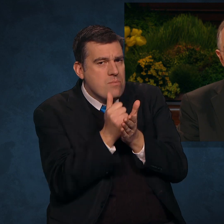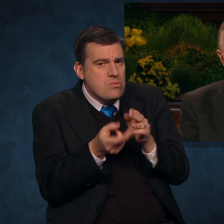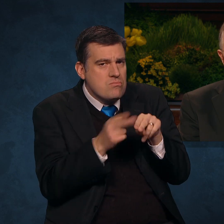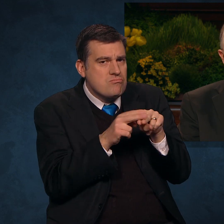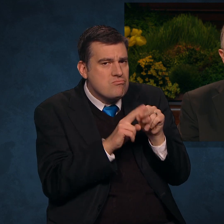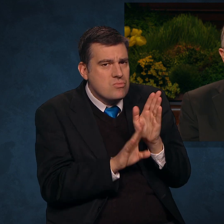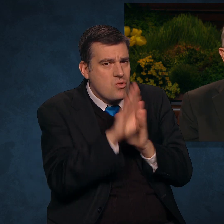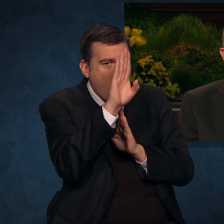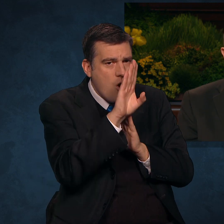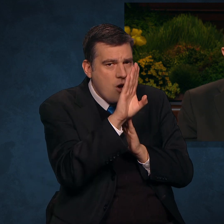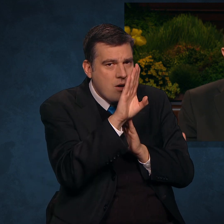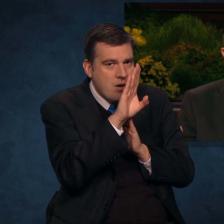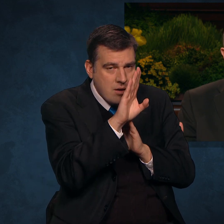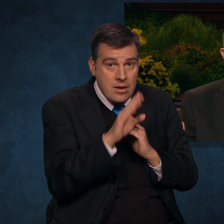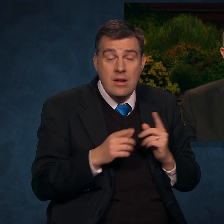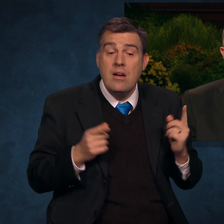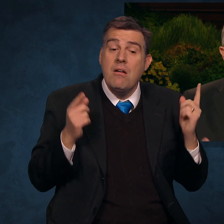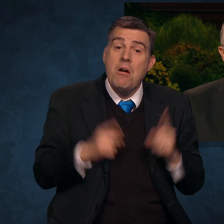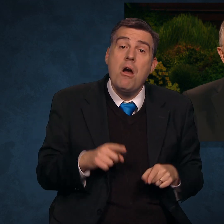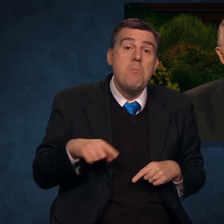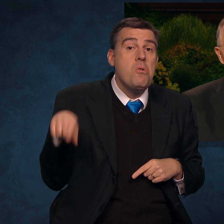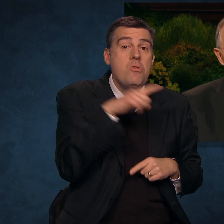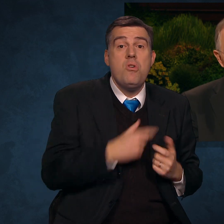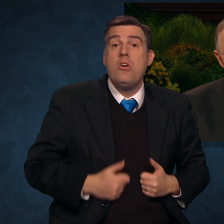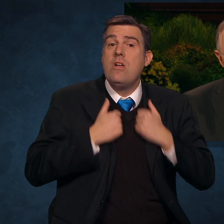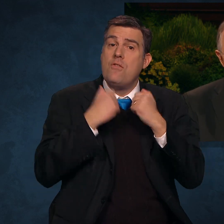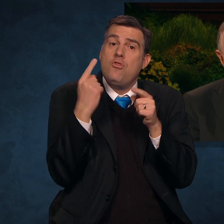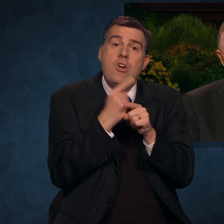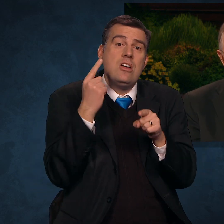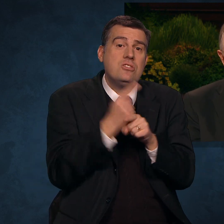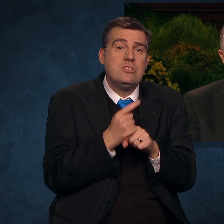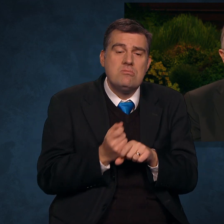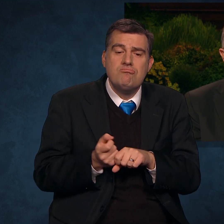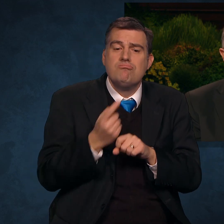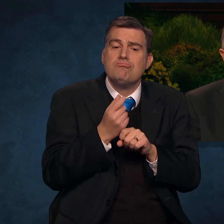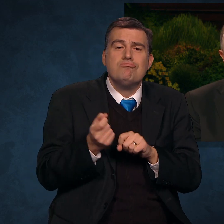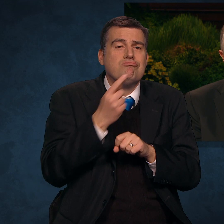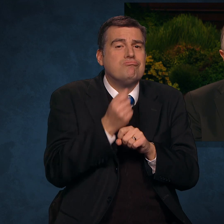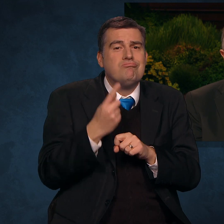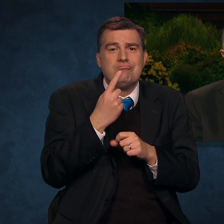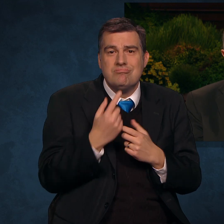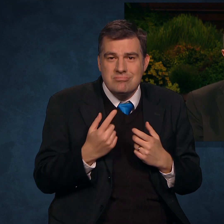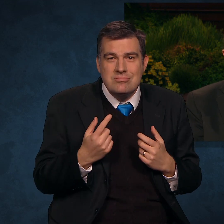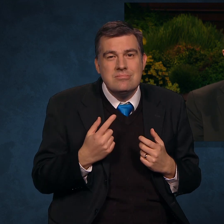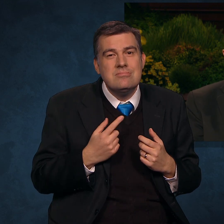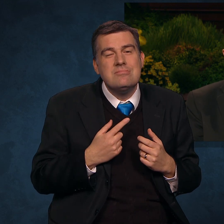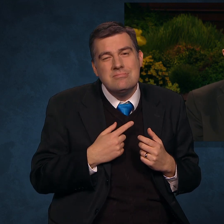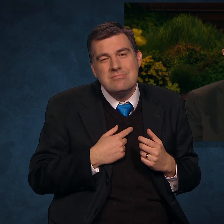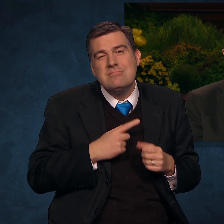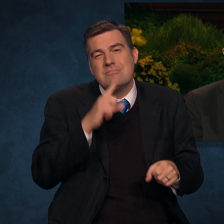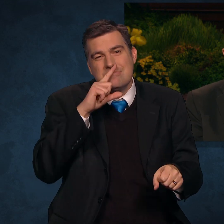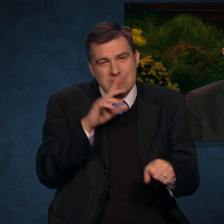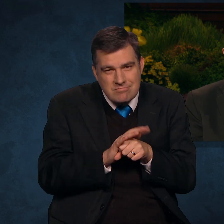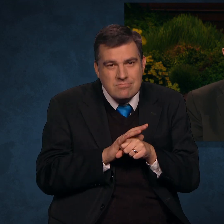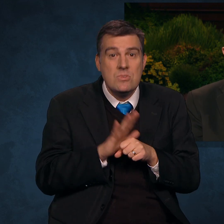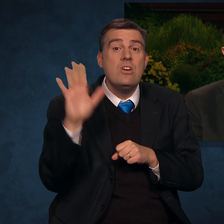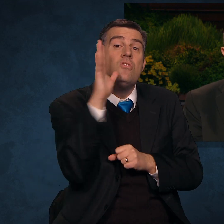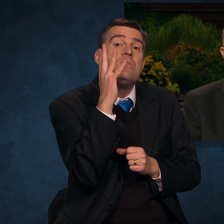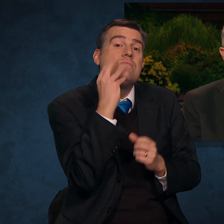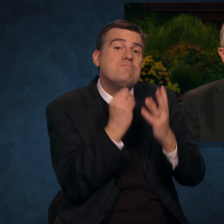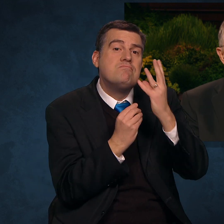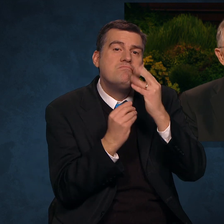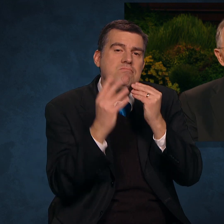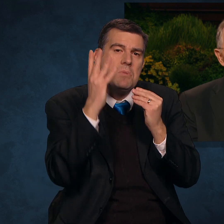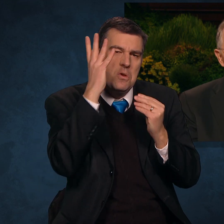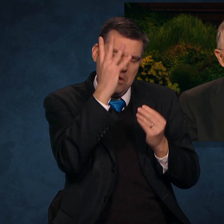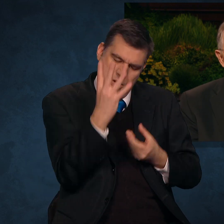And as you live righteously year after year, I assure you, your experiences will confirm